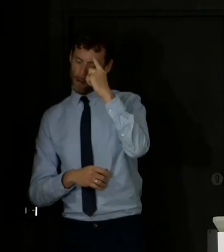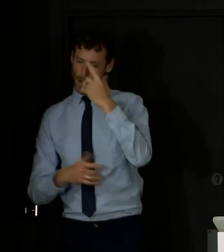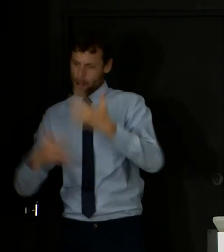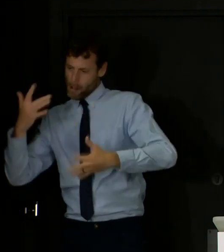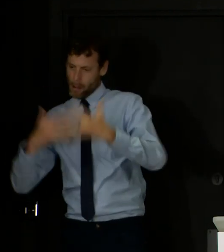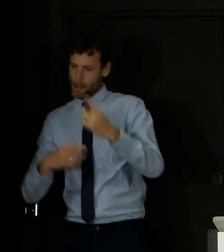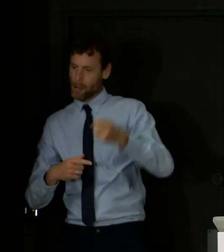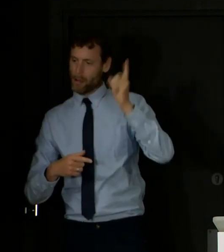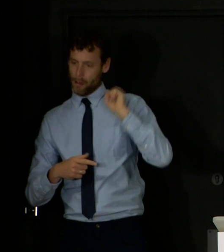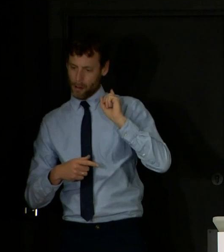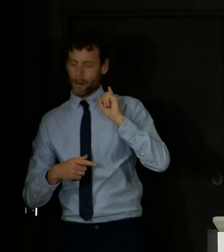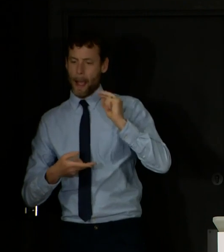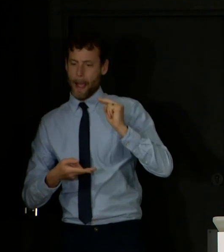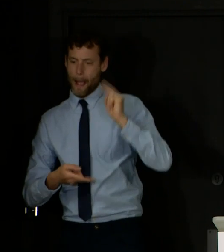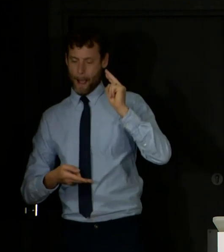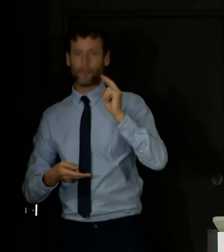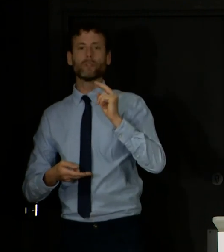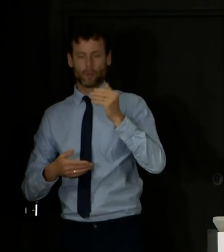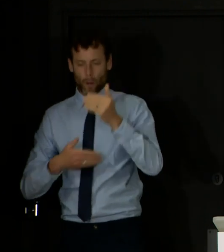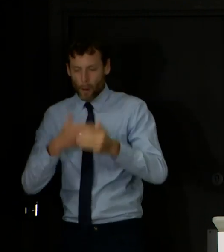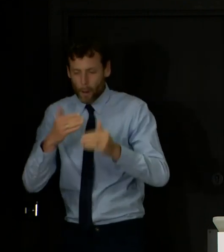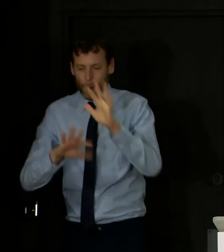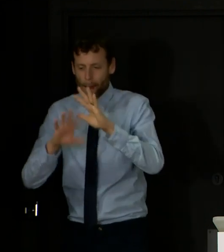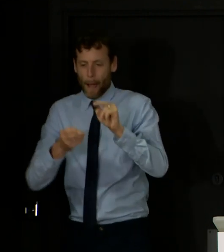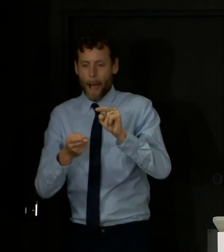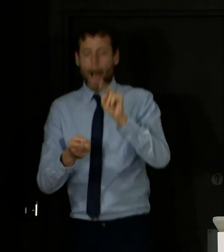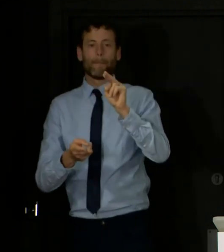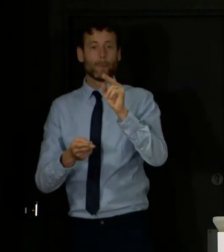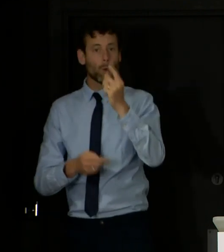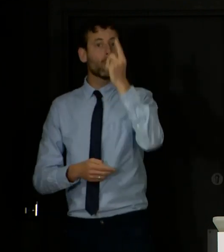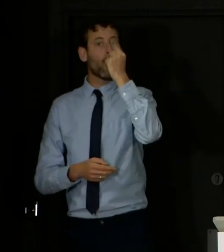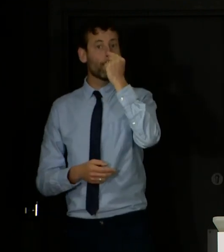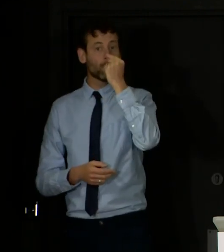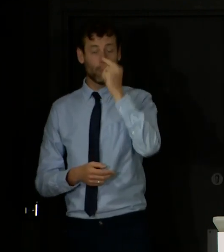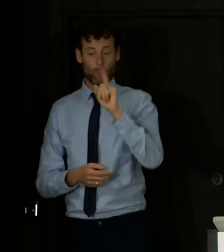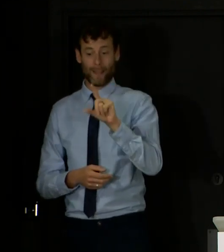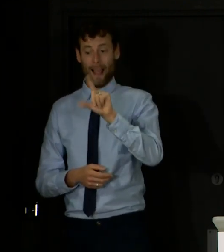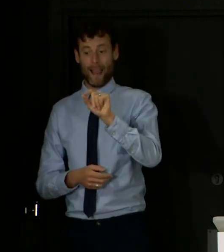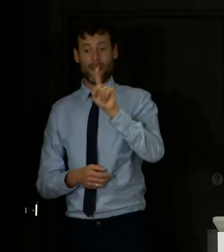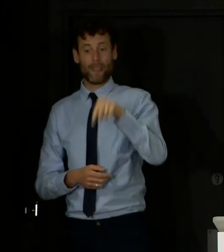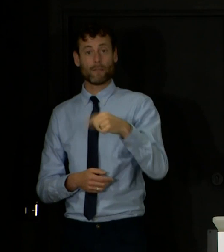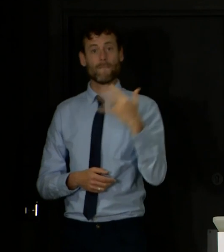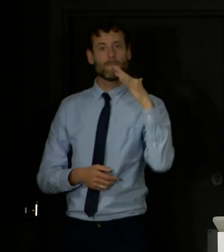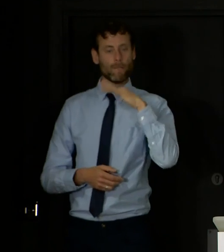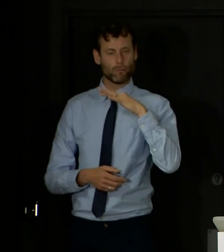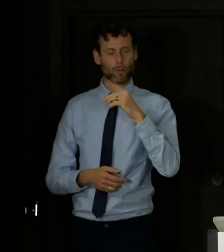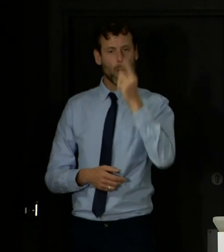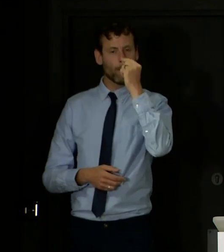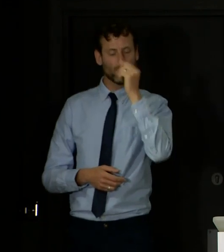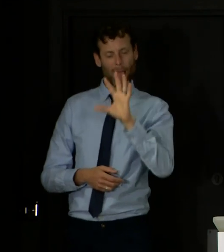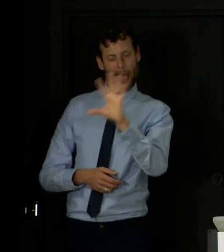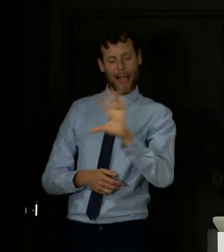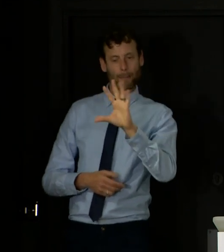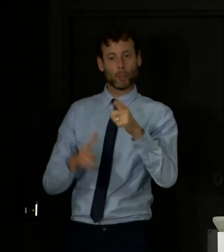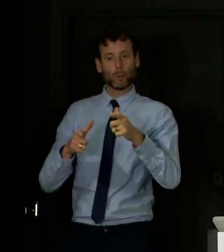based on the latest figures available to us. So in short it's likely that the 11,500 was an overestimate not that